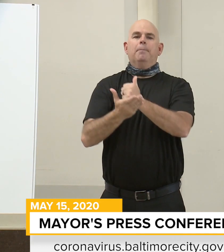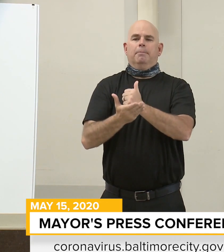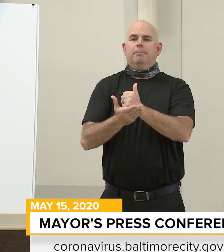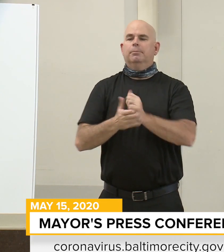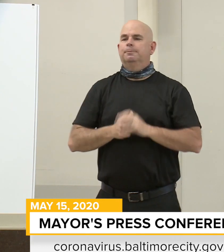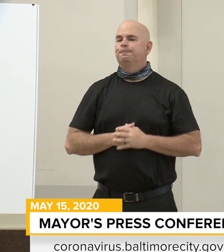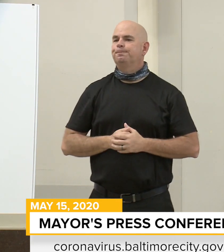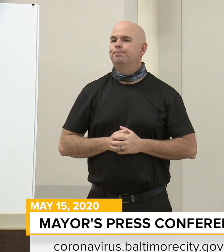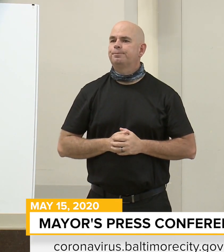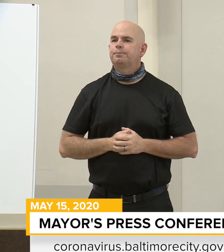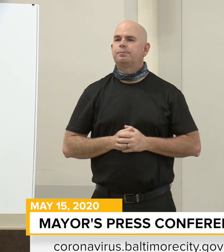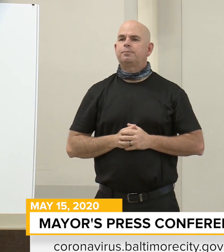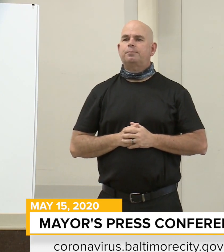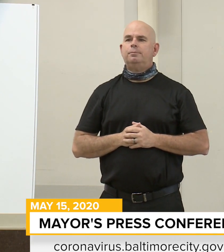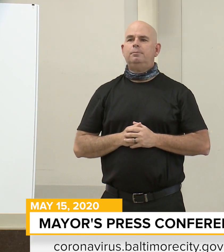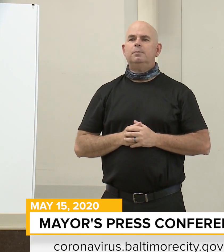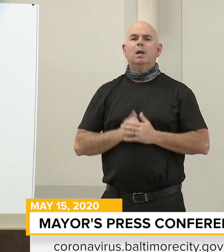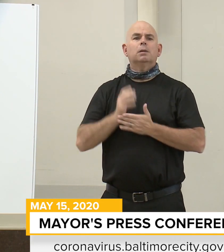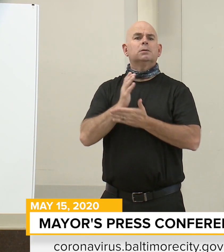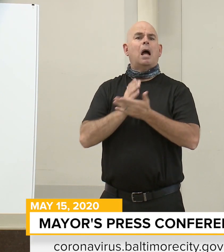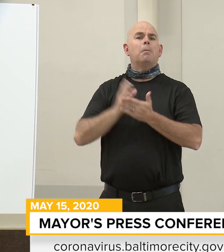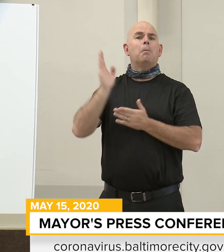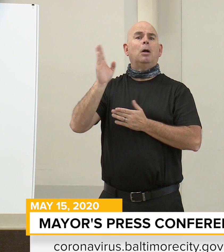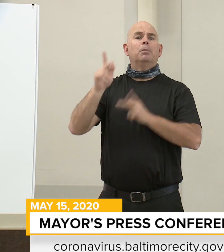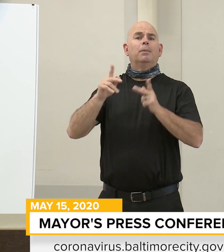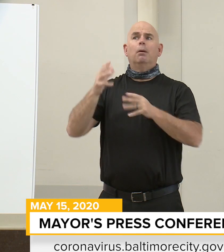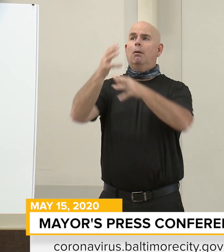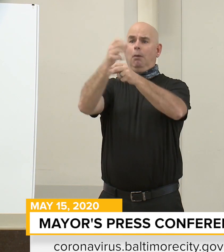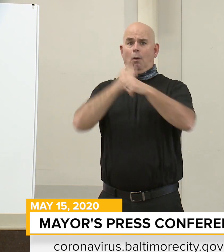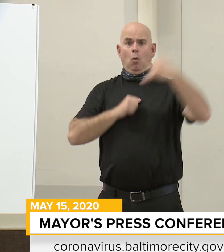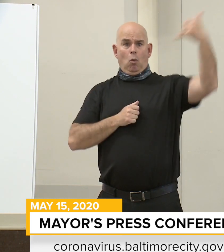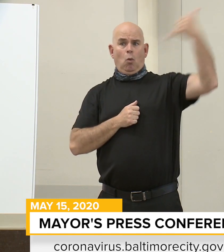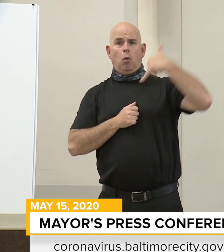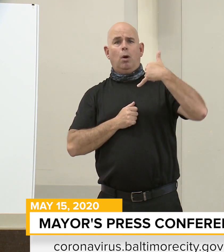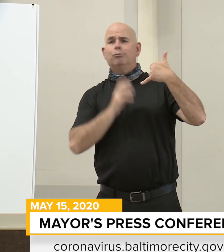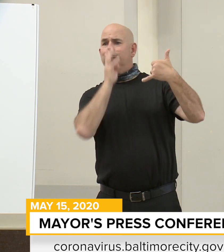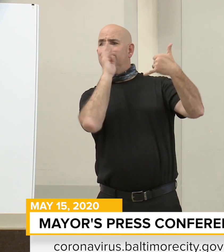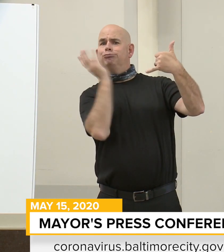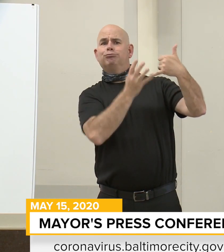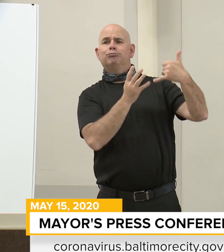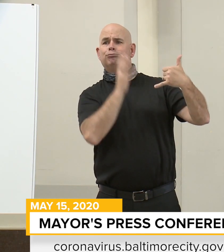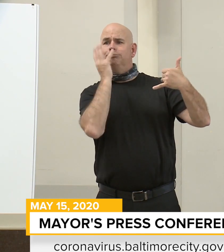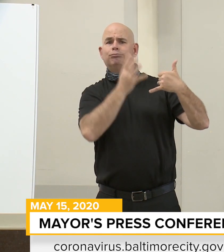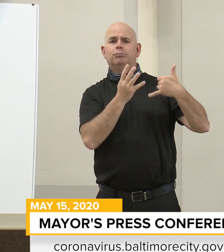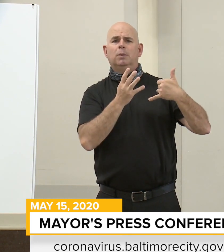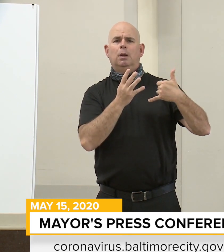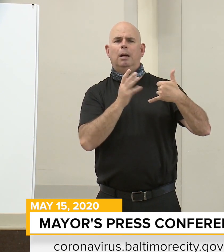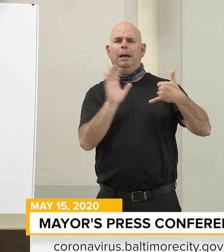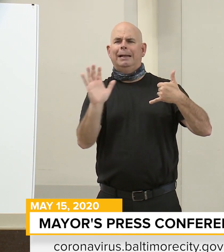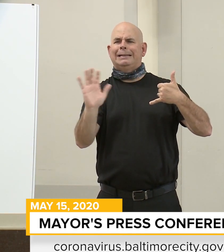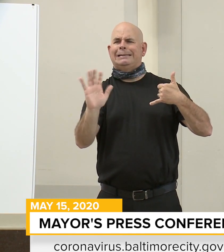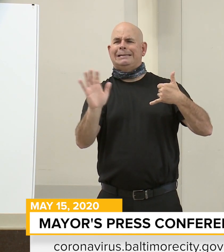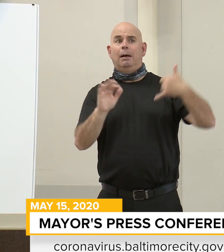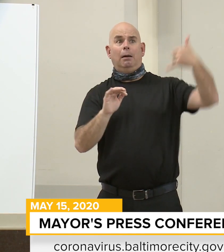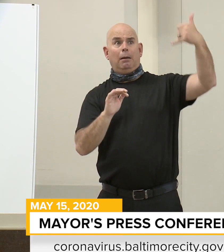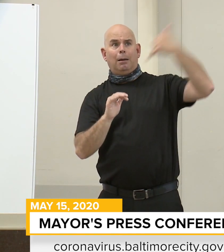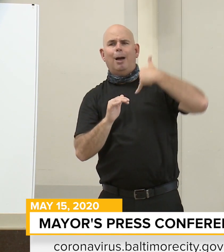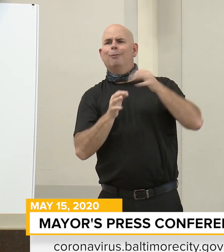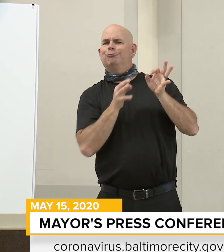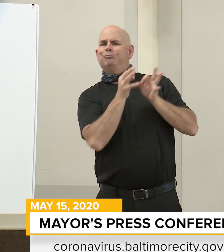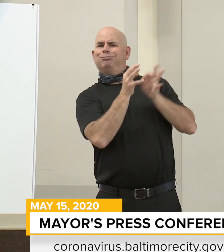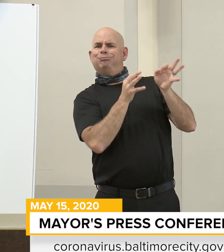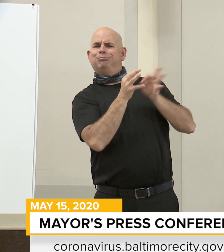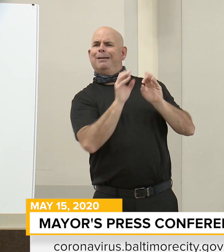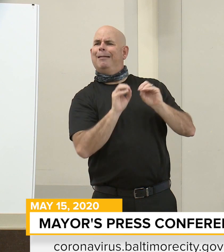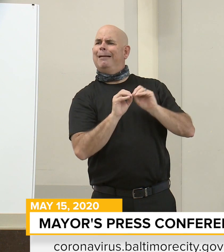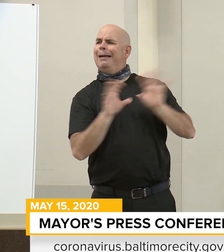asked. It is necessary both for the safety of our residents and for the eventual reopening of our city that residents who receive these calls